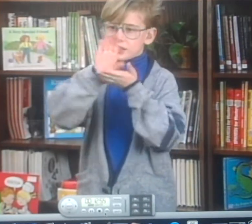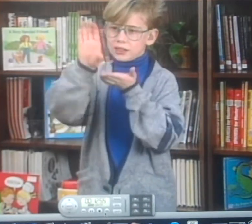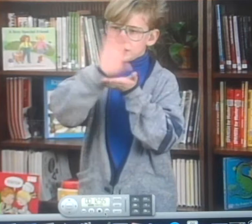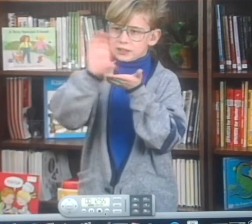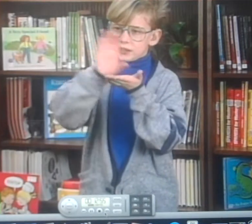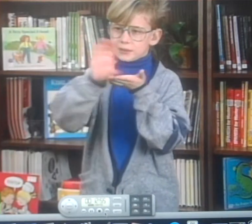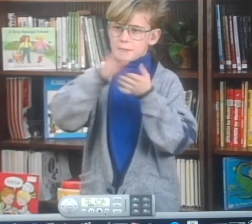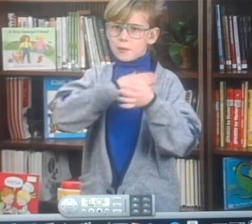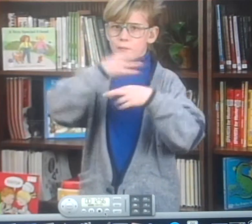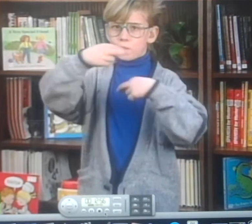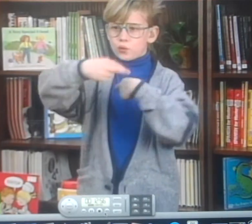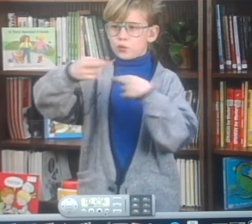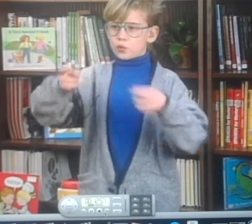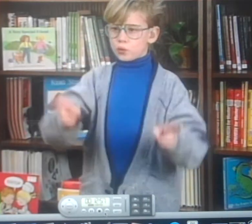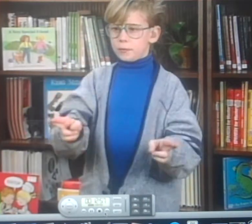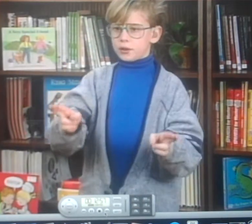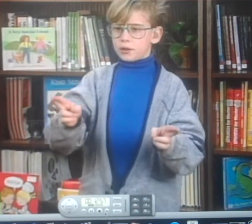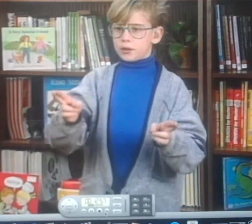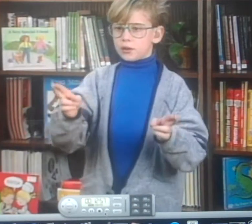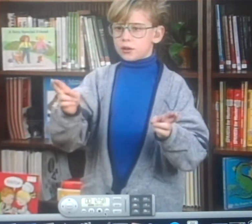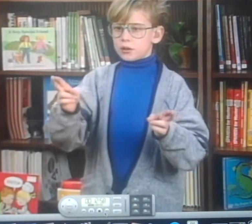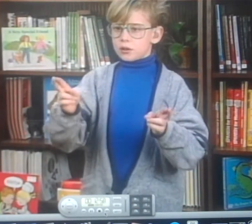night. In my room.